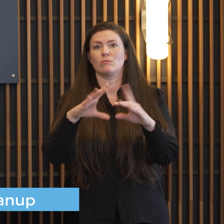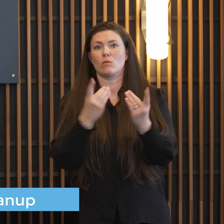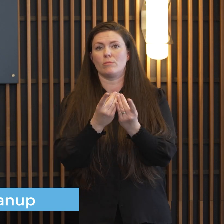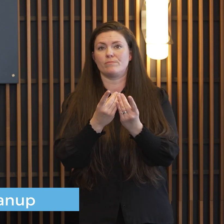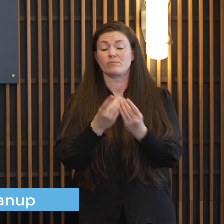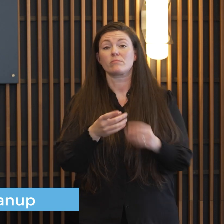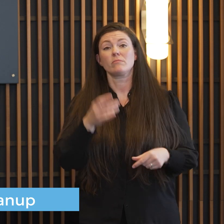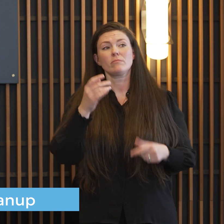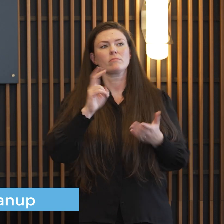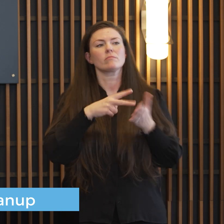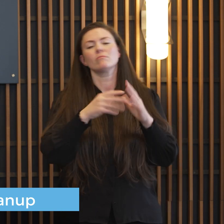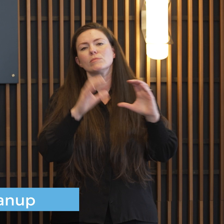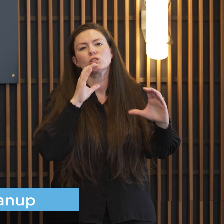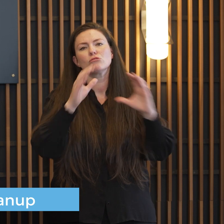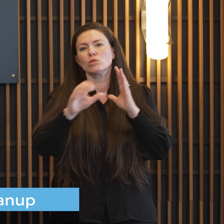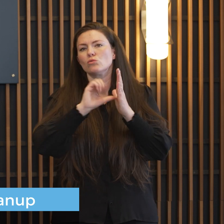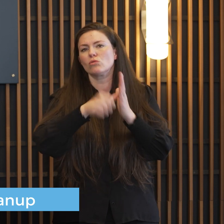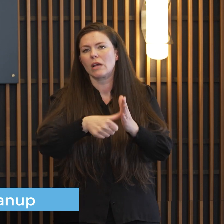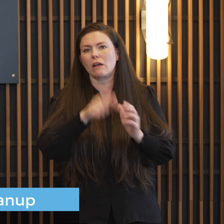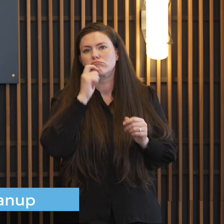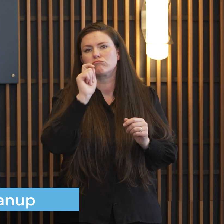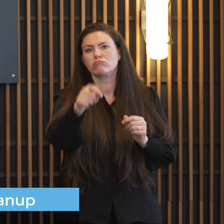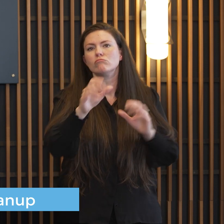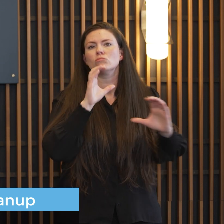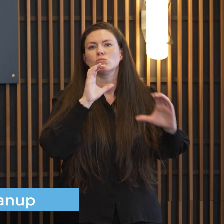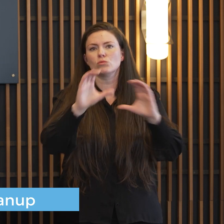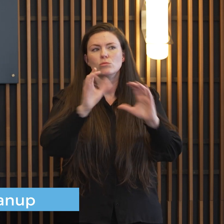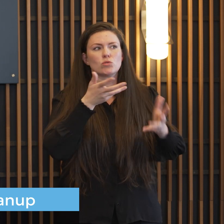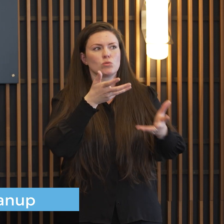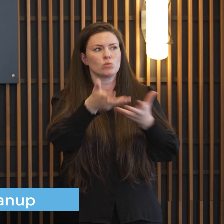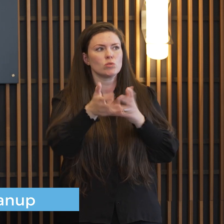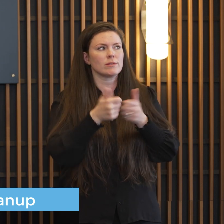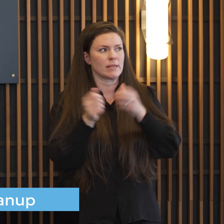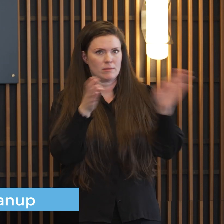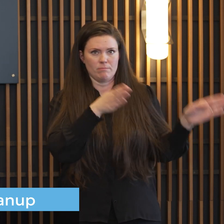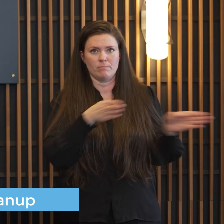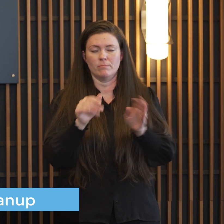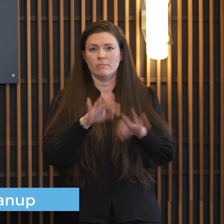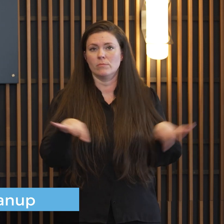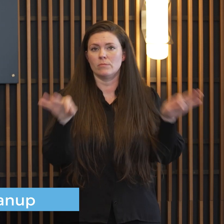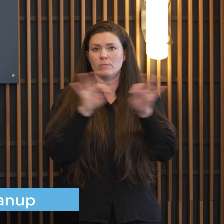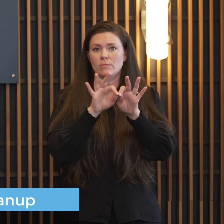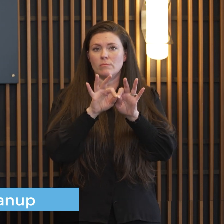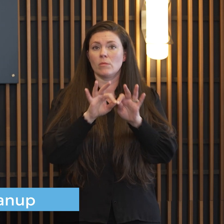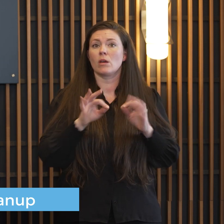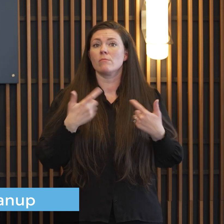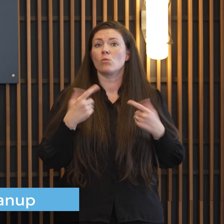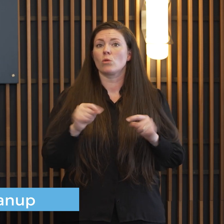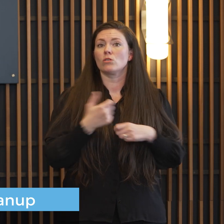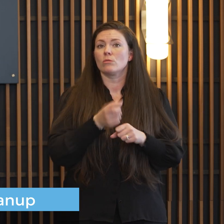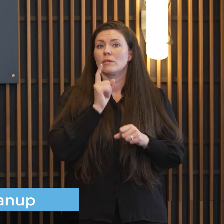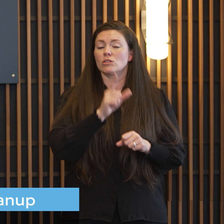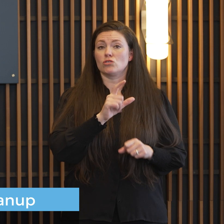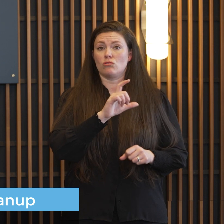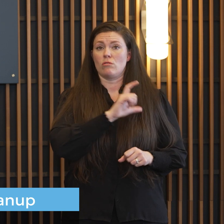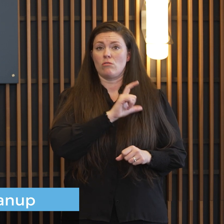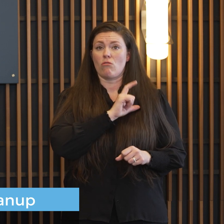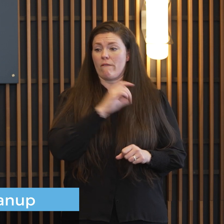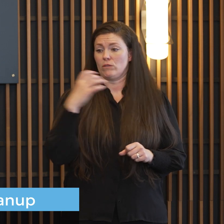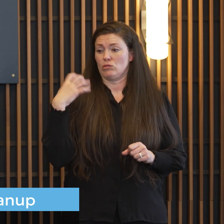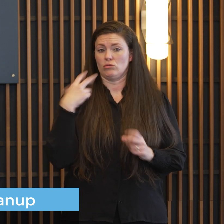communication and good lines of communication where we can coordinate our response but uh we do a good job of preparing our officers uh